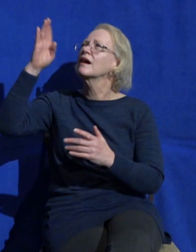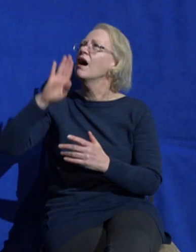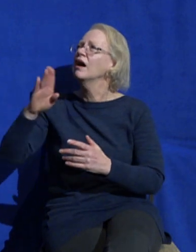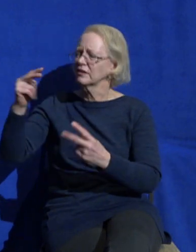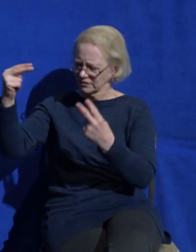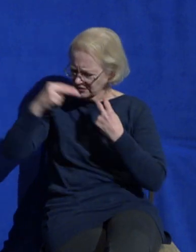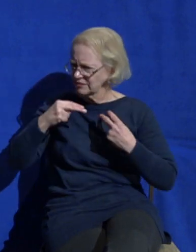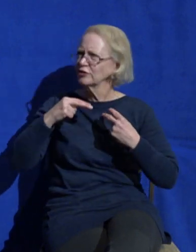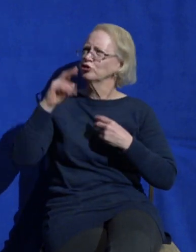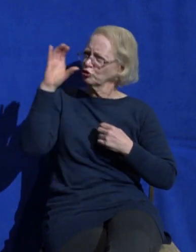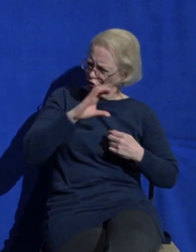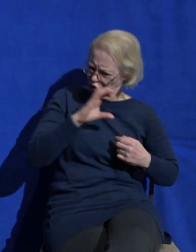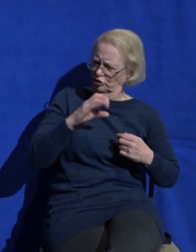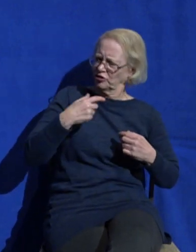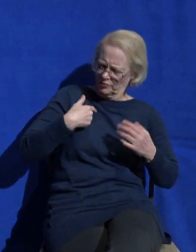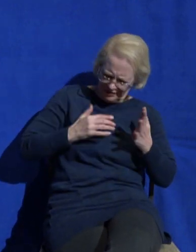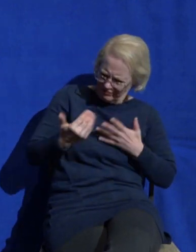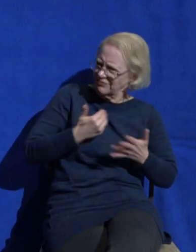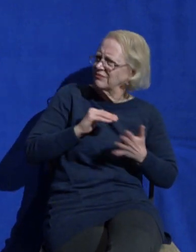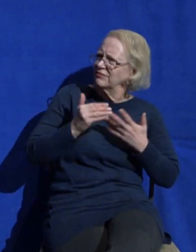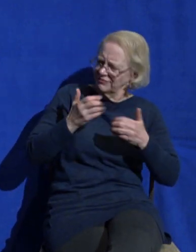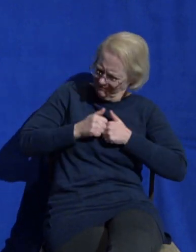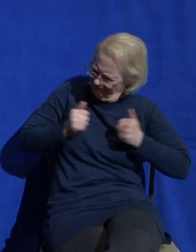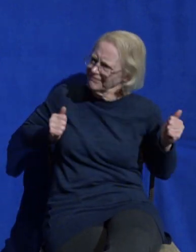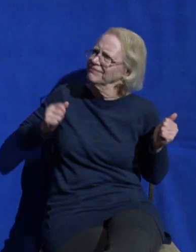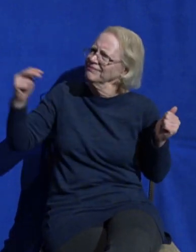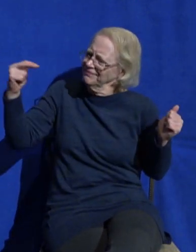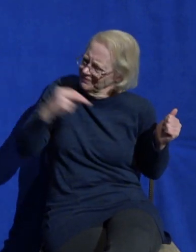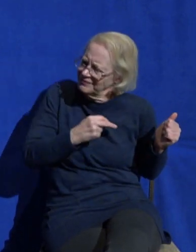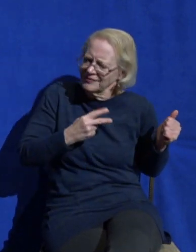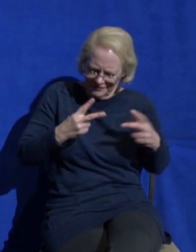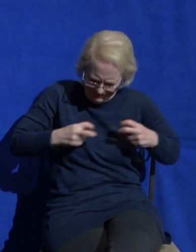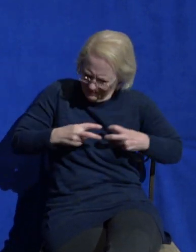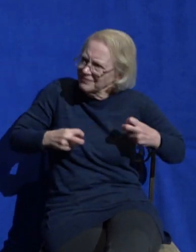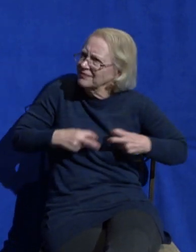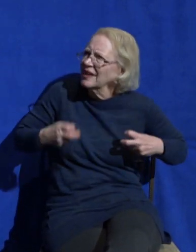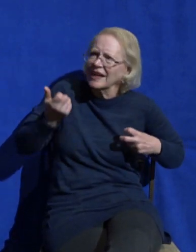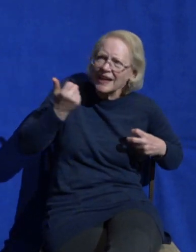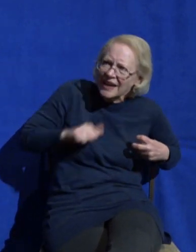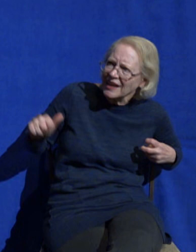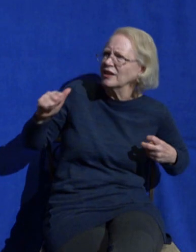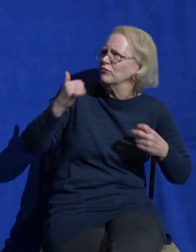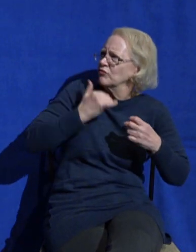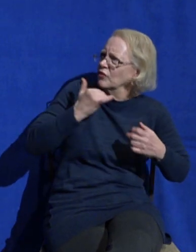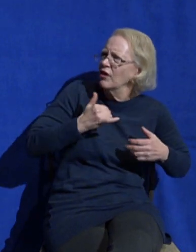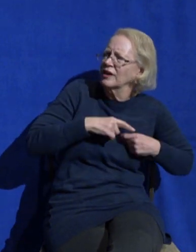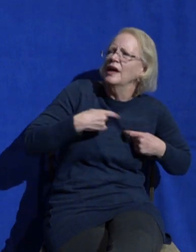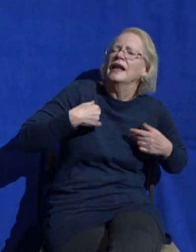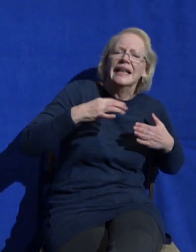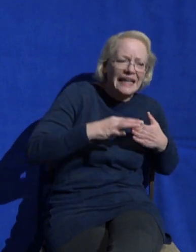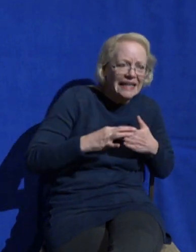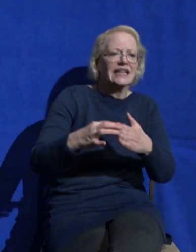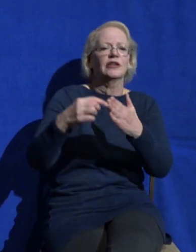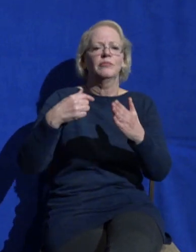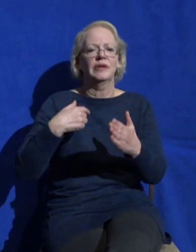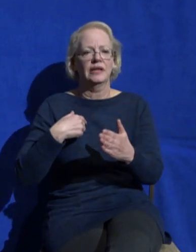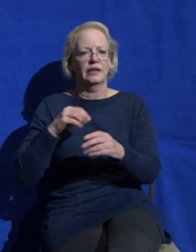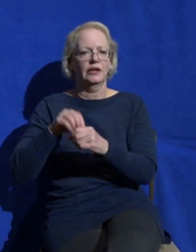there be any grievous way in me and lead me in the way everlasting David says God I need an alignment